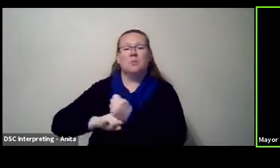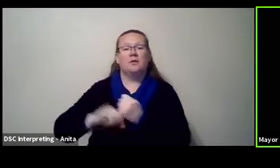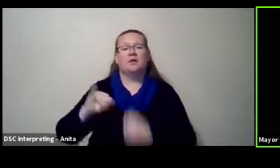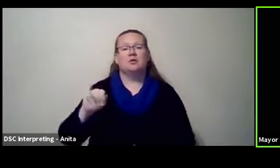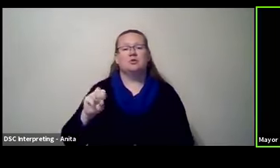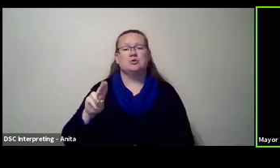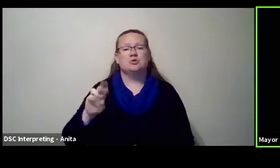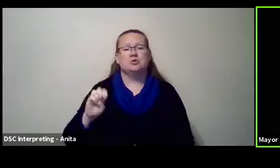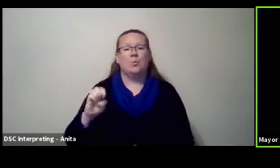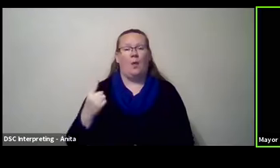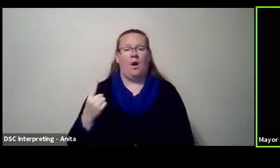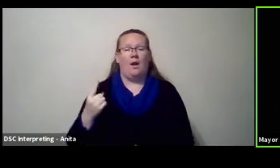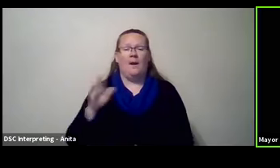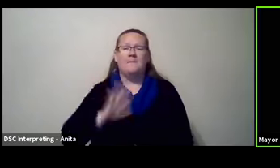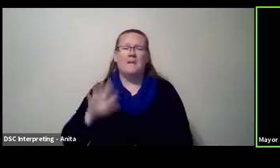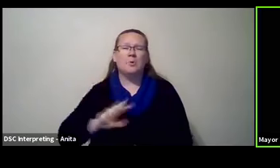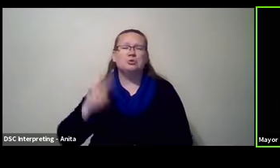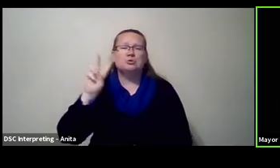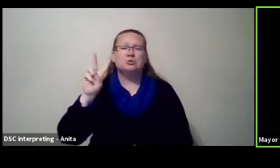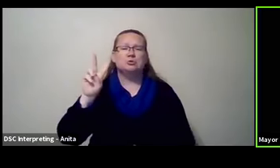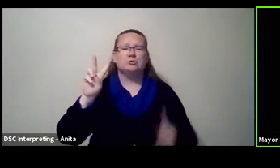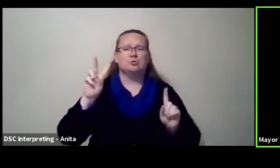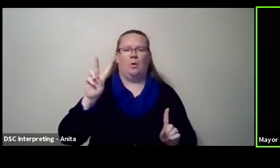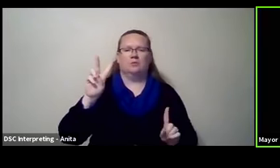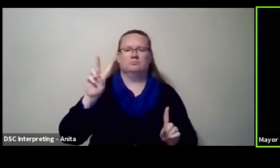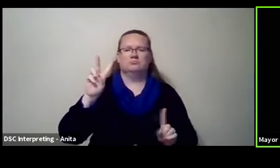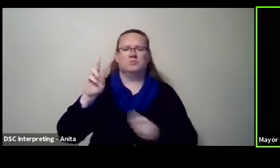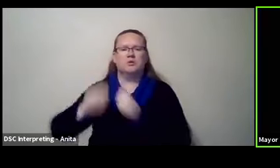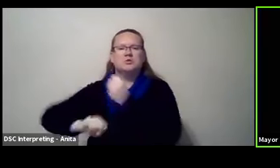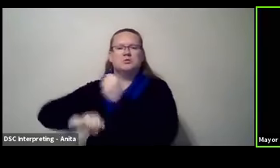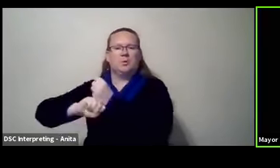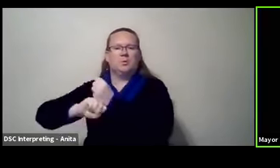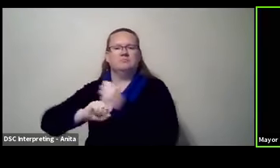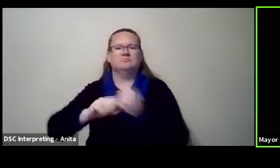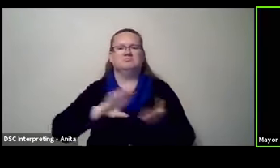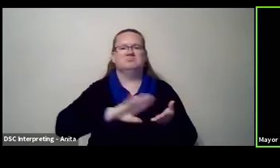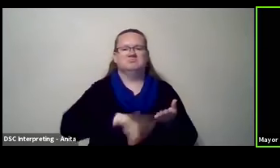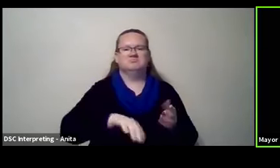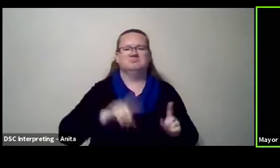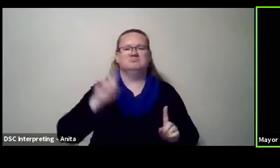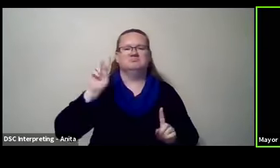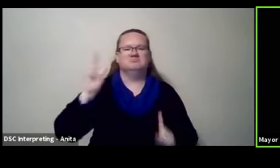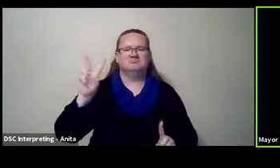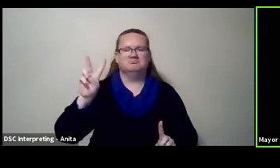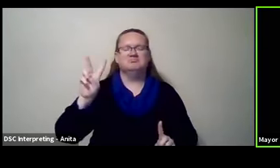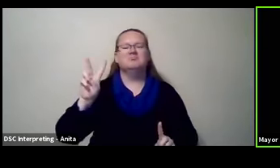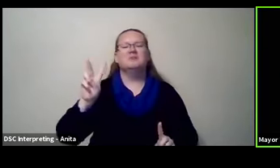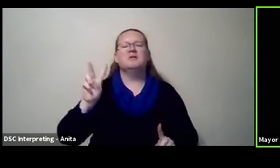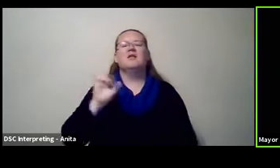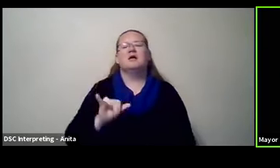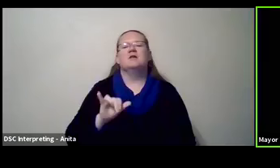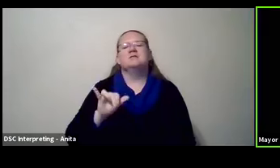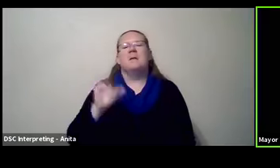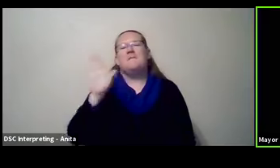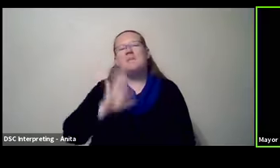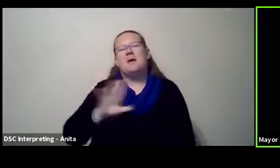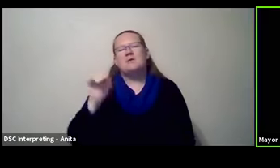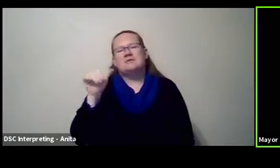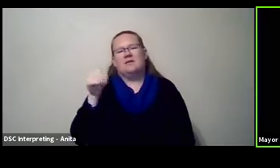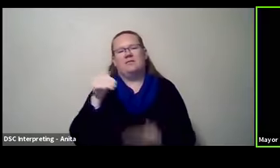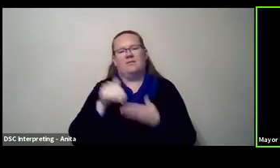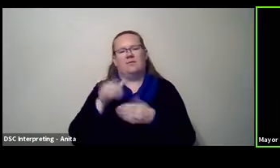about, you know, about two to one. There were 10,000 such voters. Those 10,000 voters supported issue one about two to one.